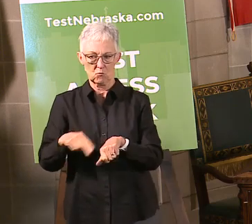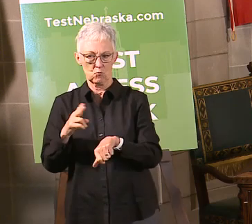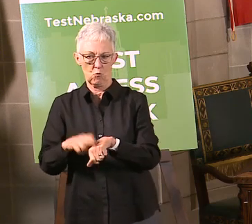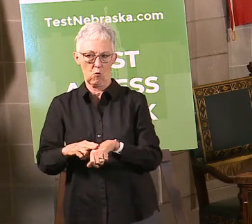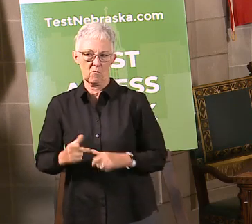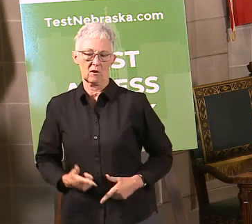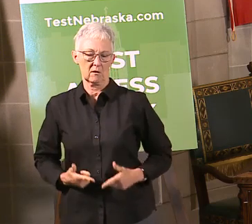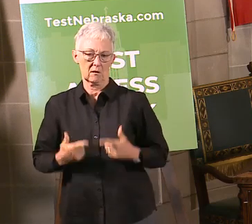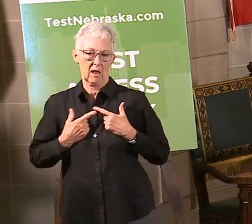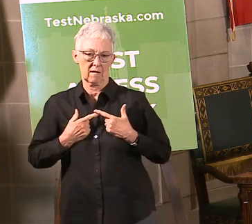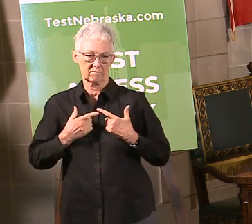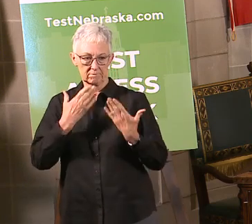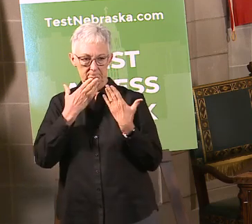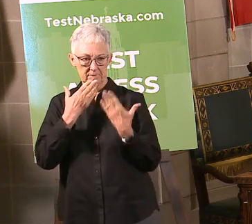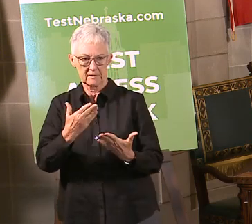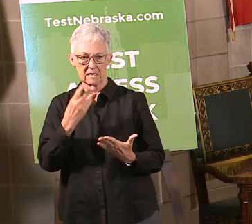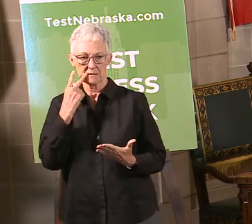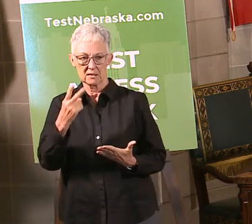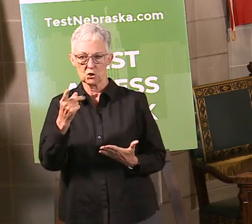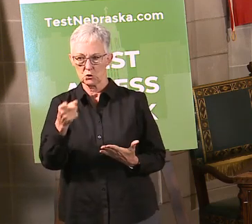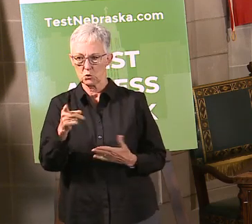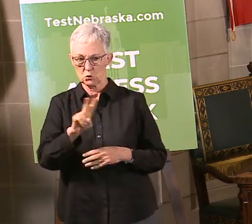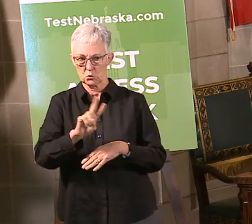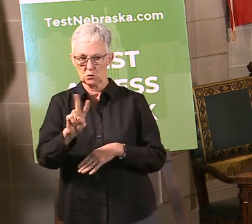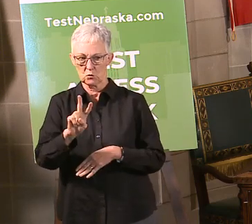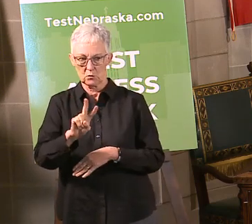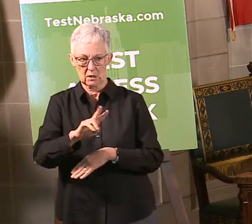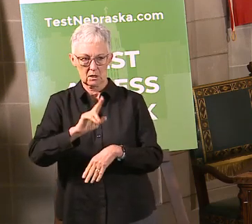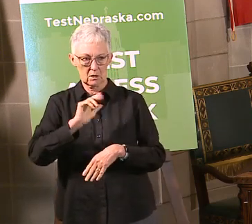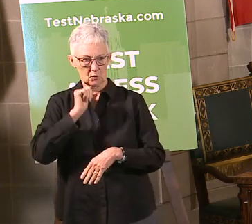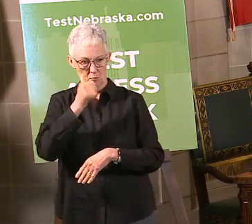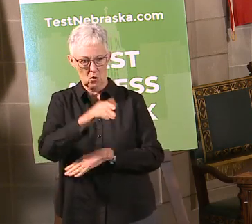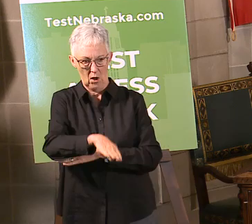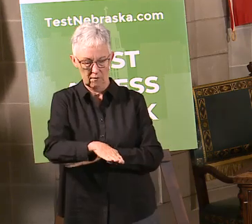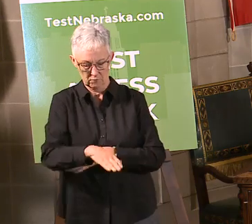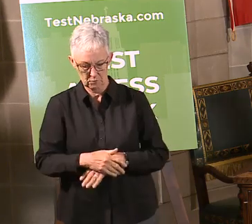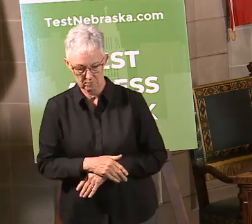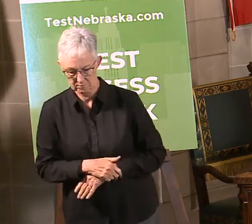and we'll see you all again back here at 2 p.m. Central Time tomorrow. Thank